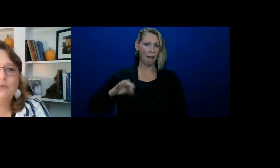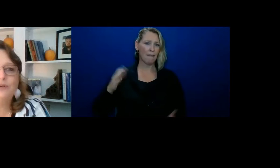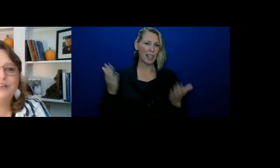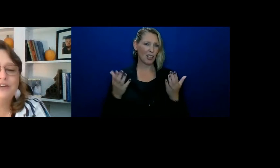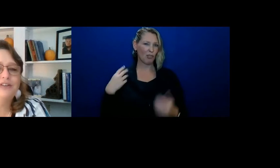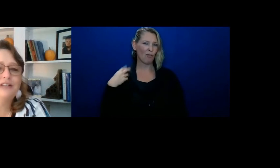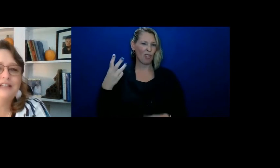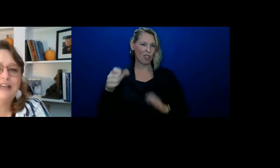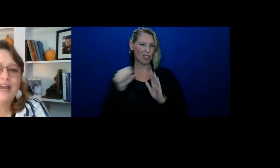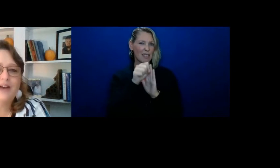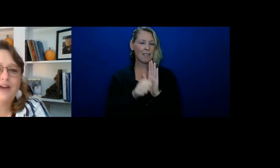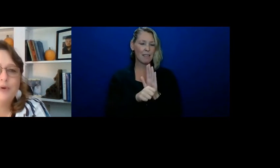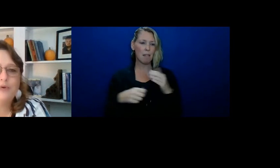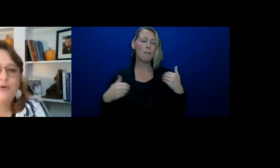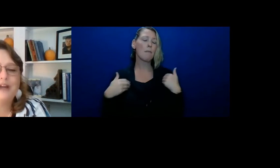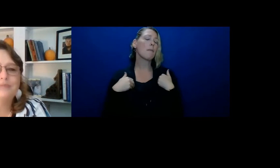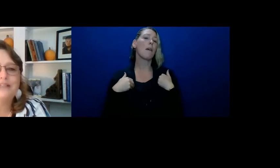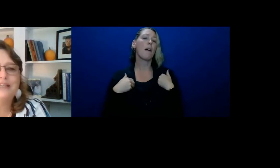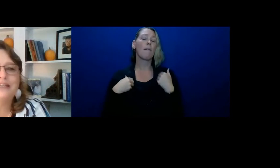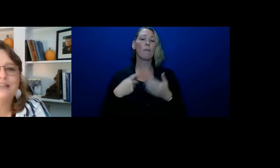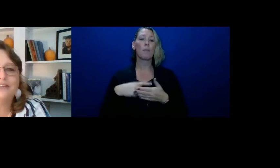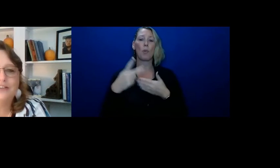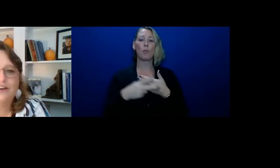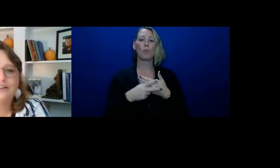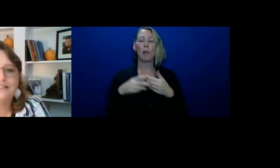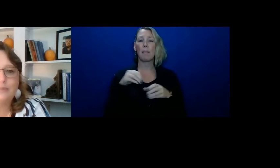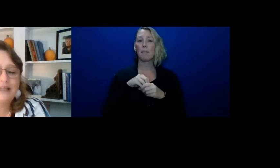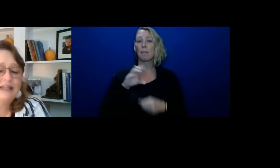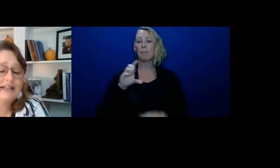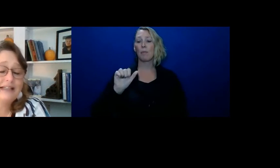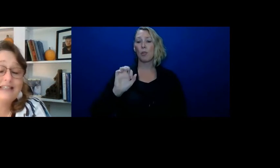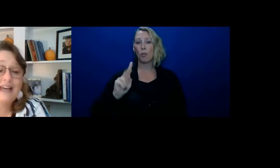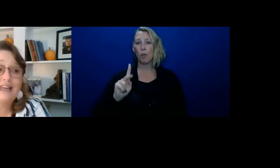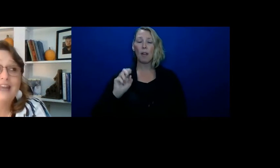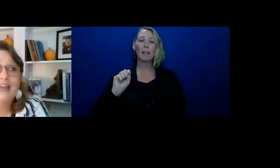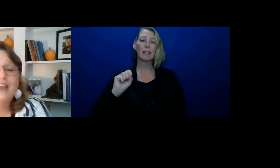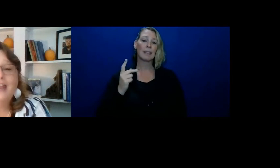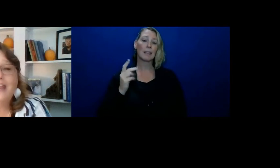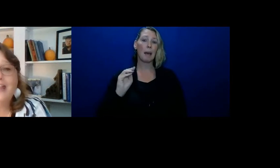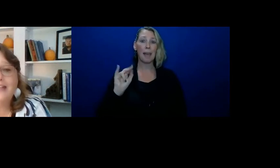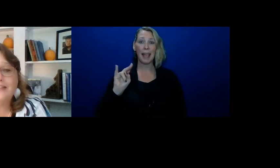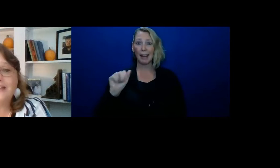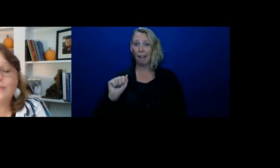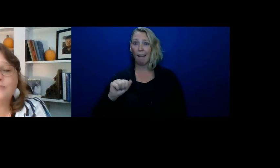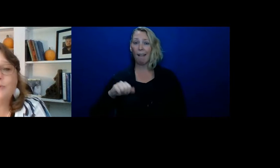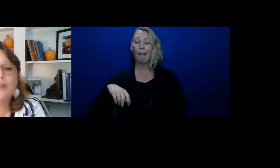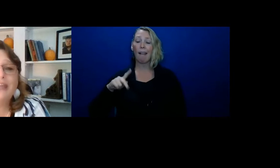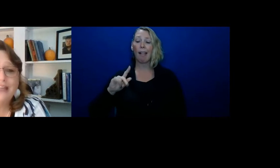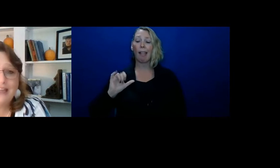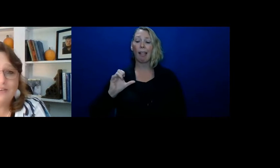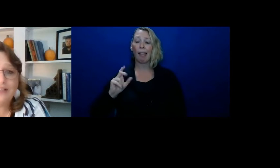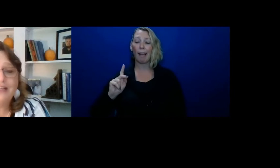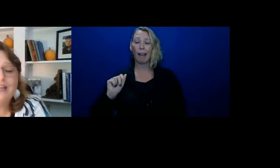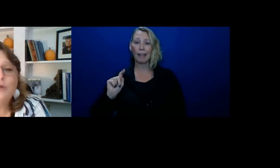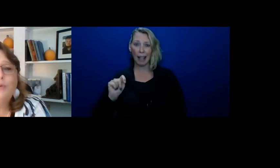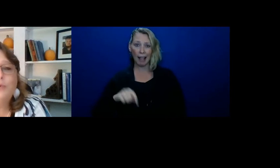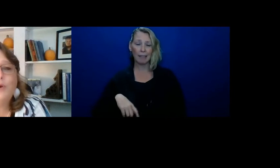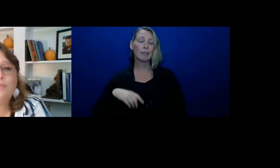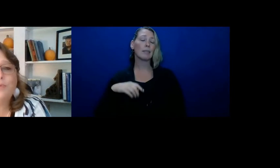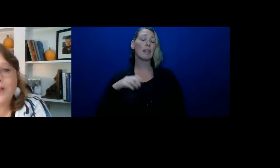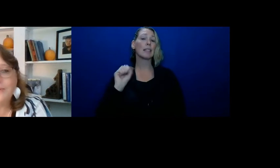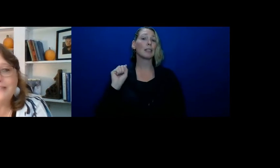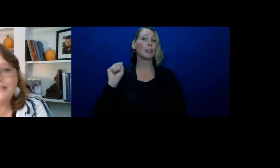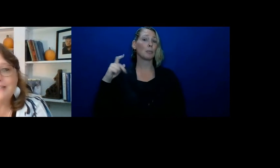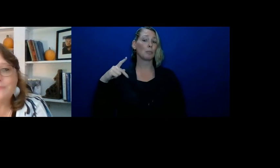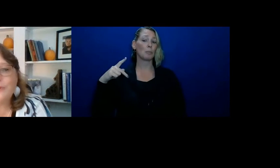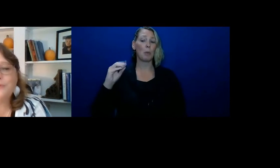State. We currently have programs in Clark, Skamania, Klickitat, and Spokane County. But